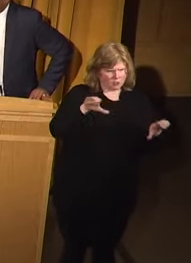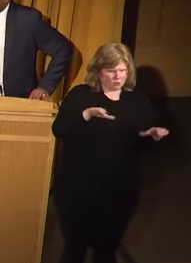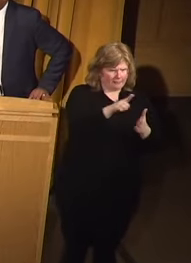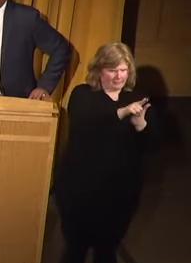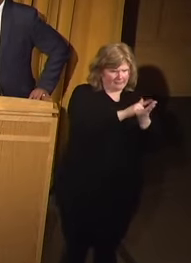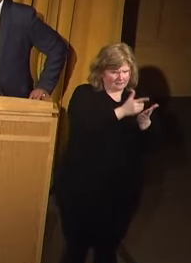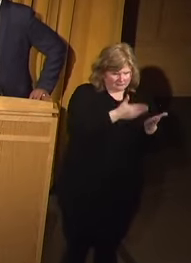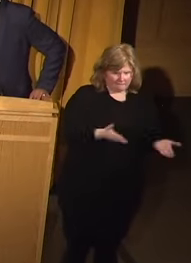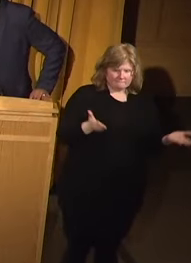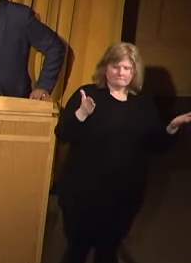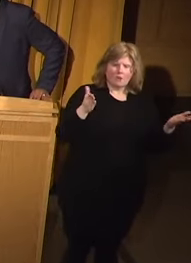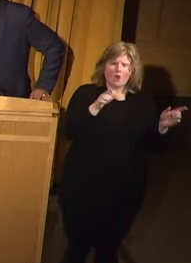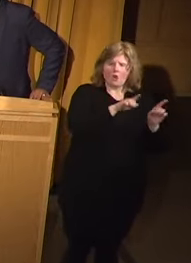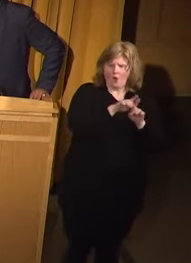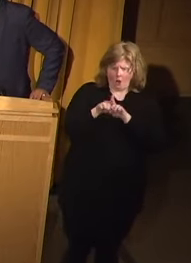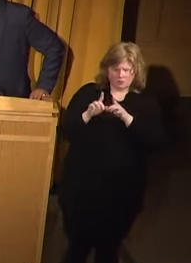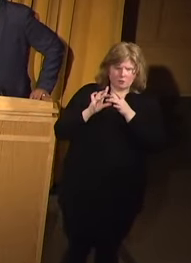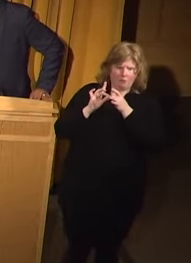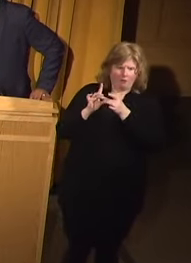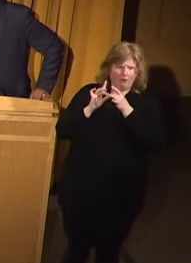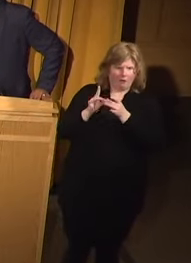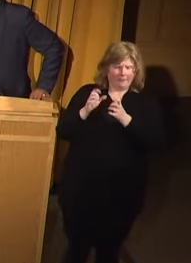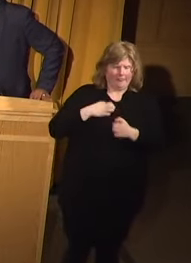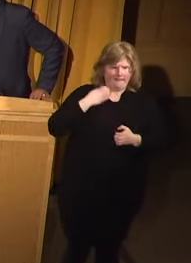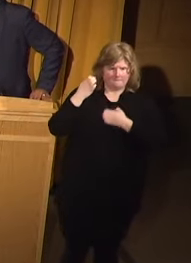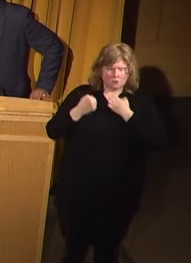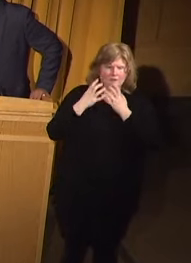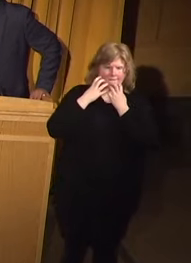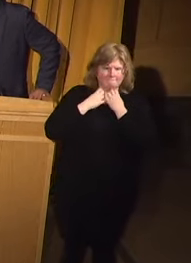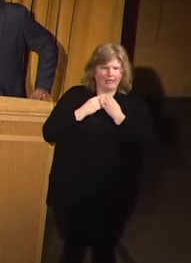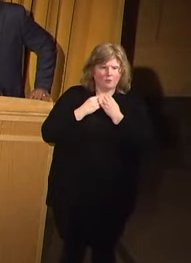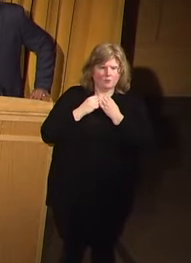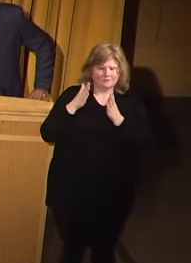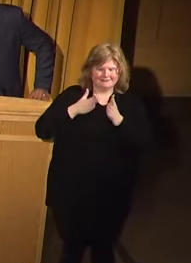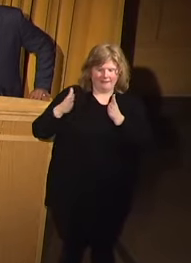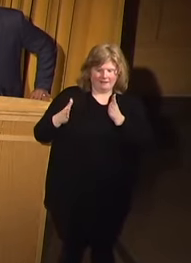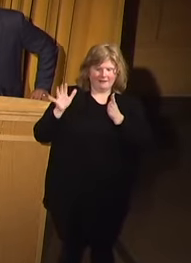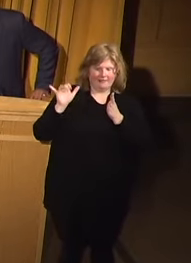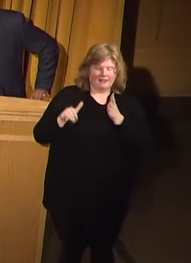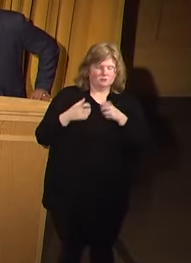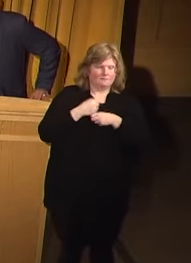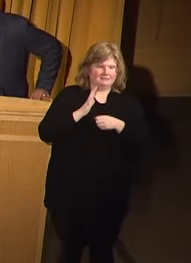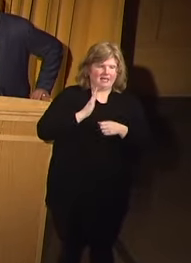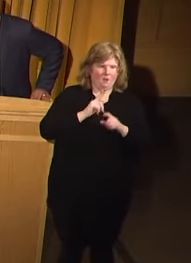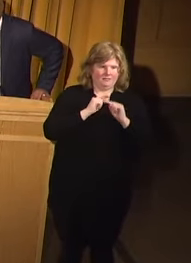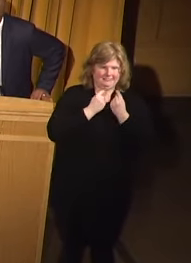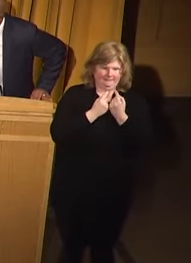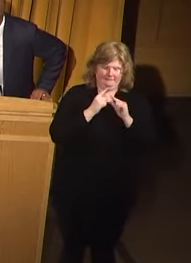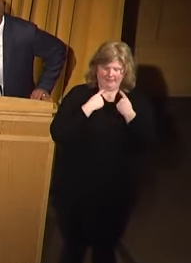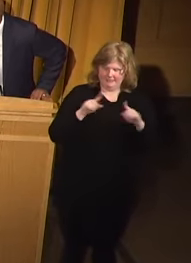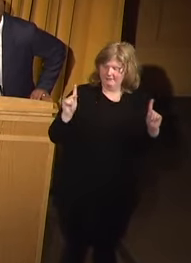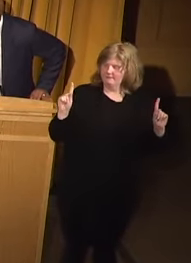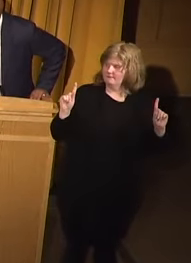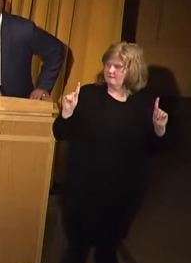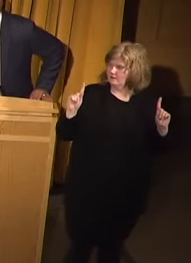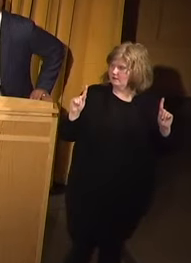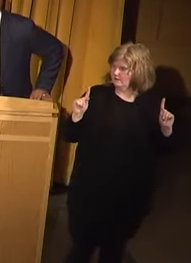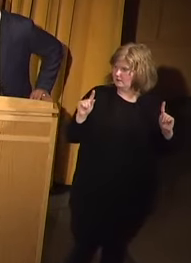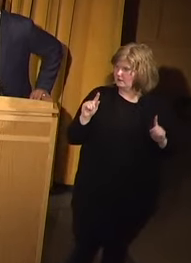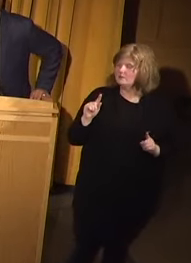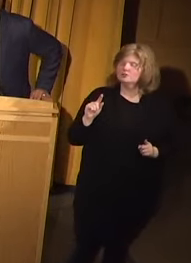but we're also in touch with the emotional side and the value side. And that's what makes our team so effective. Thank you. Effective.